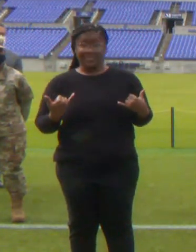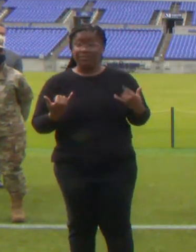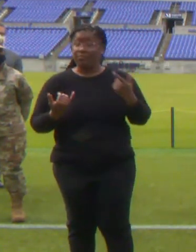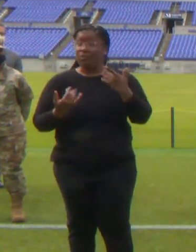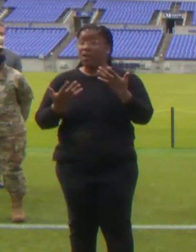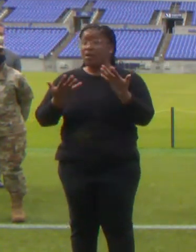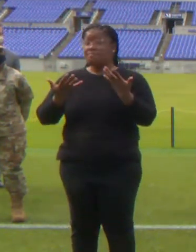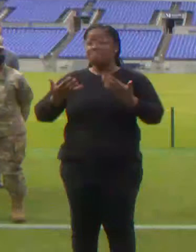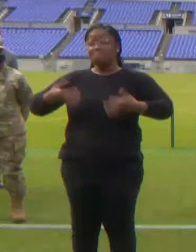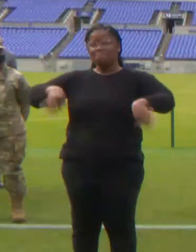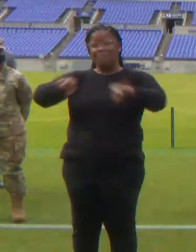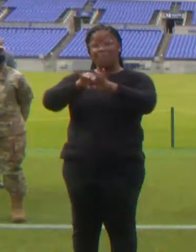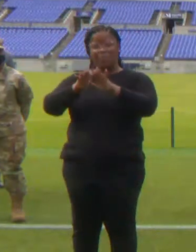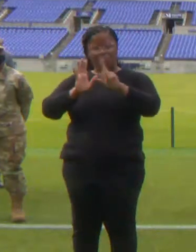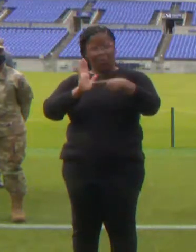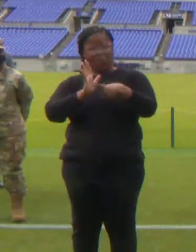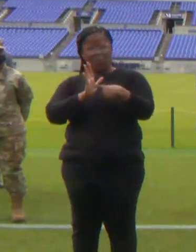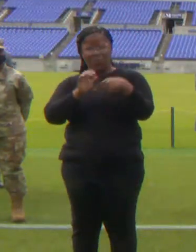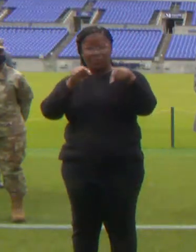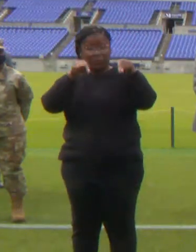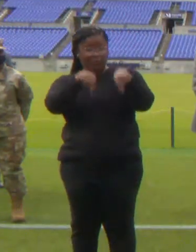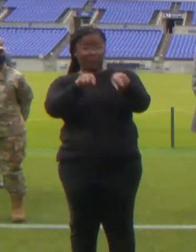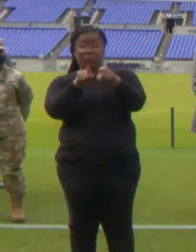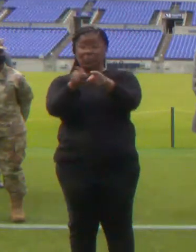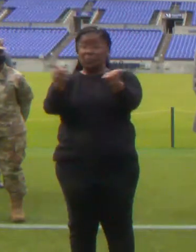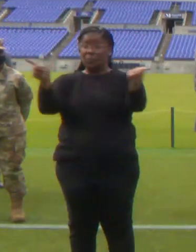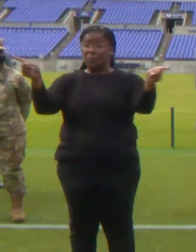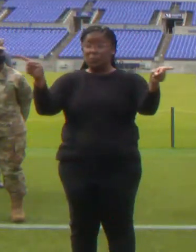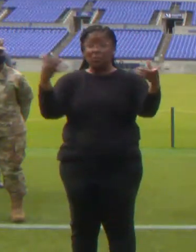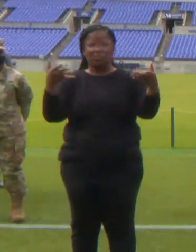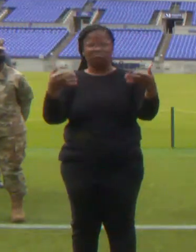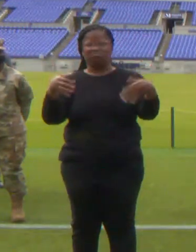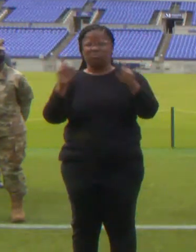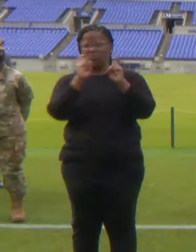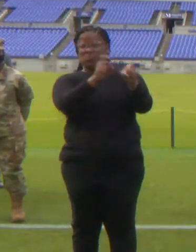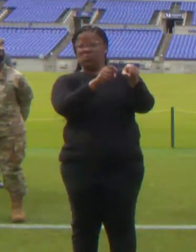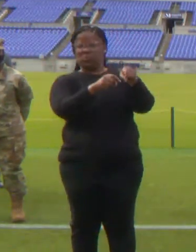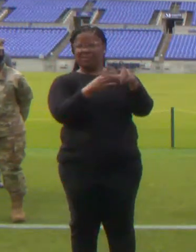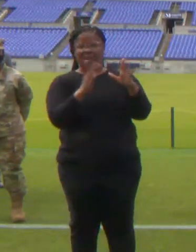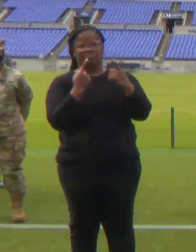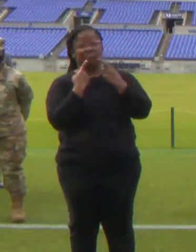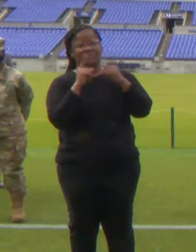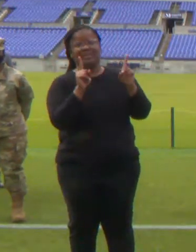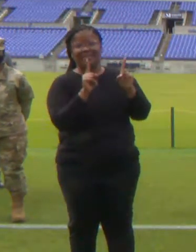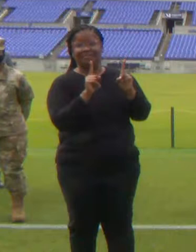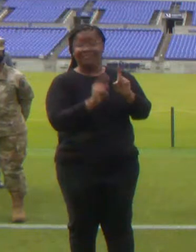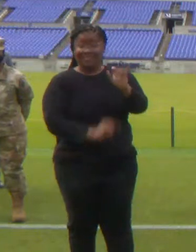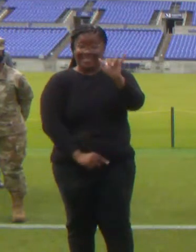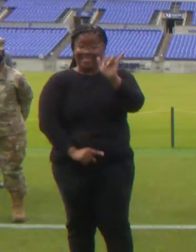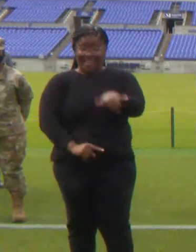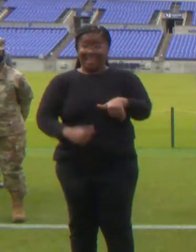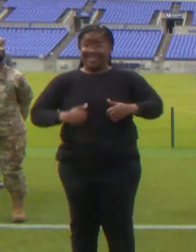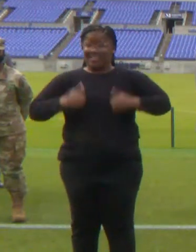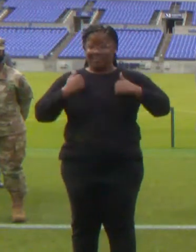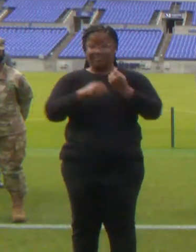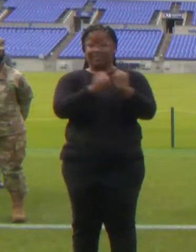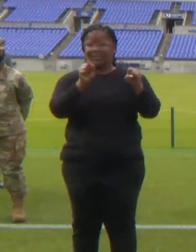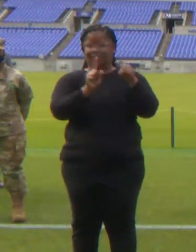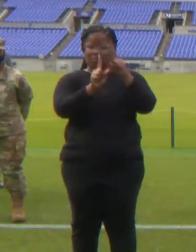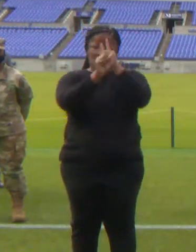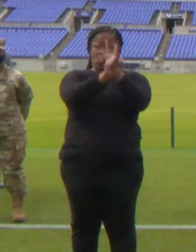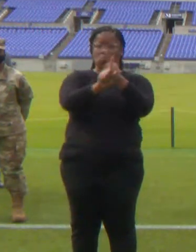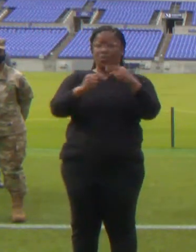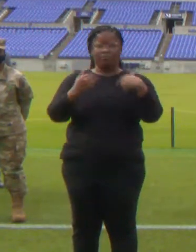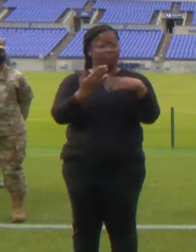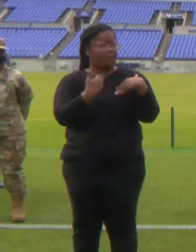of you are playing in helping us accomplish this life-saving mission. So thank you very much. With